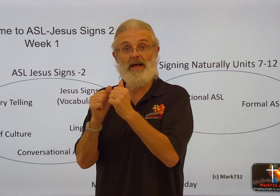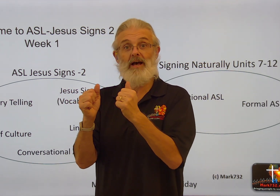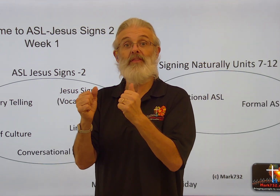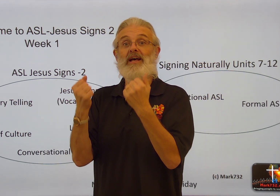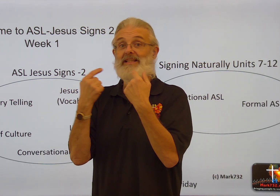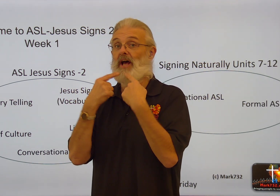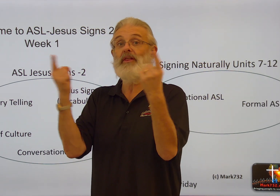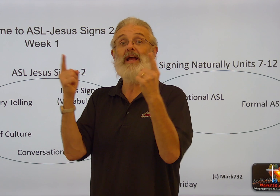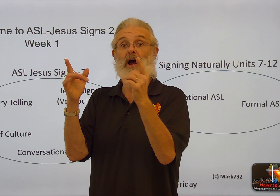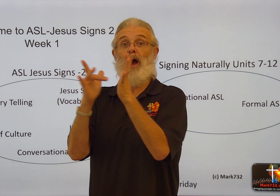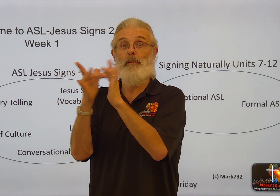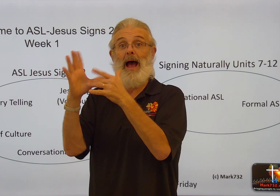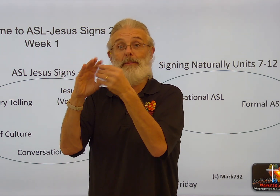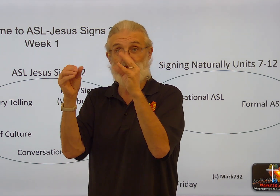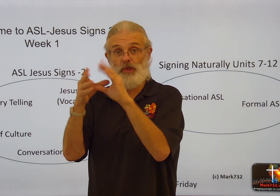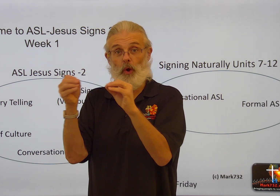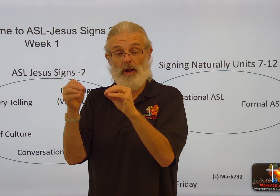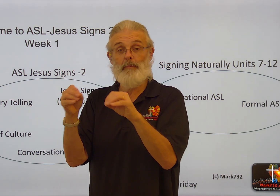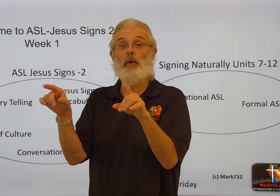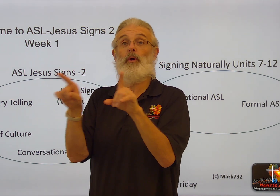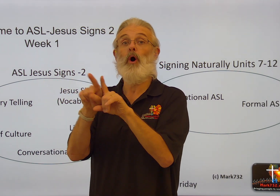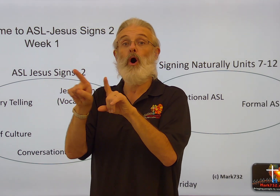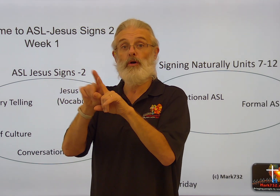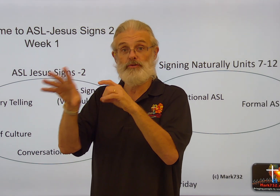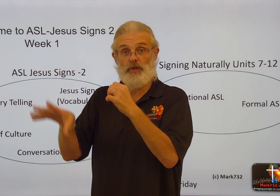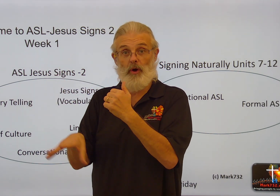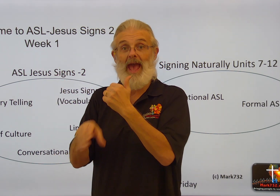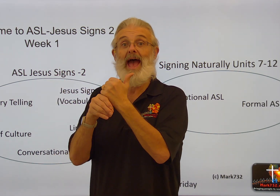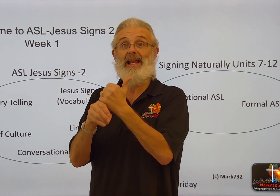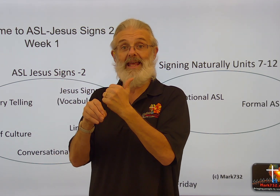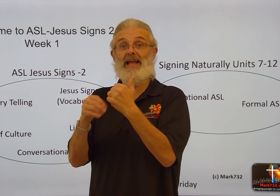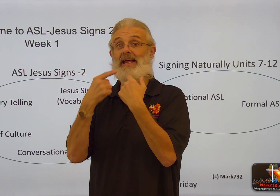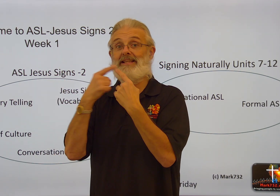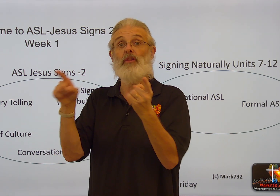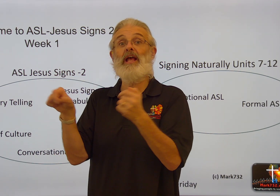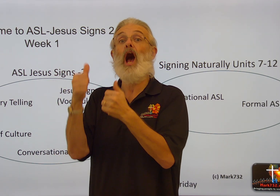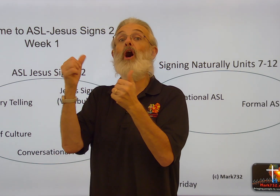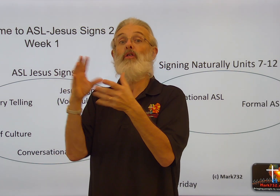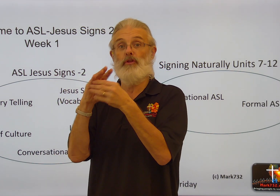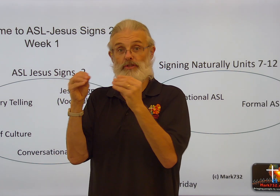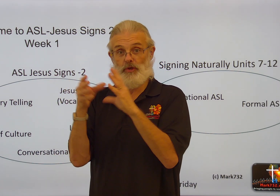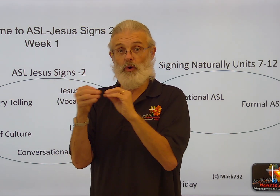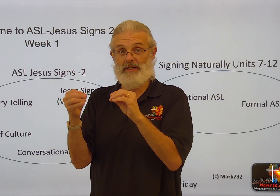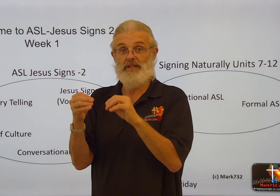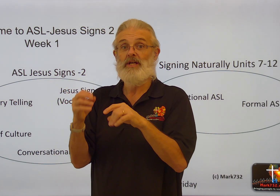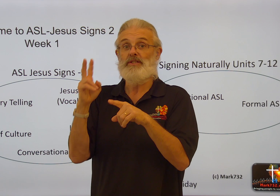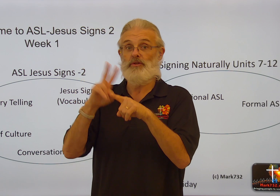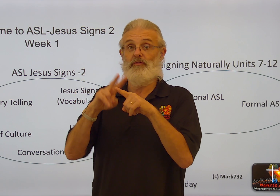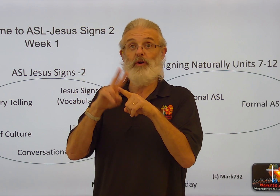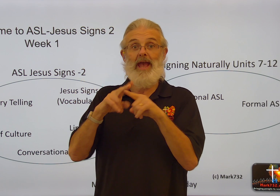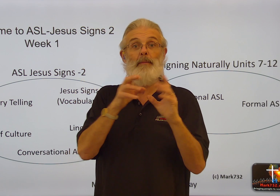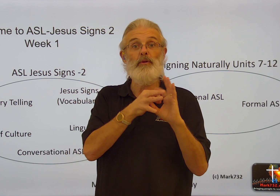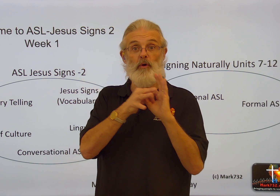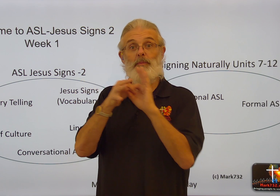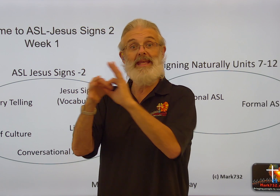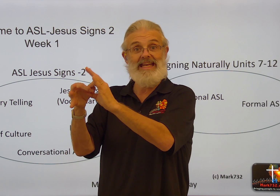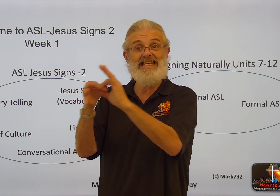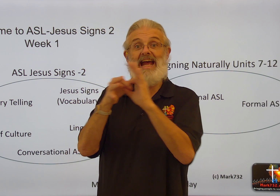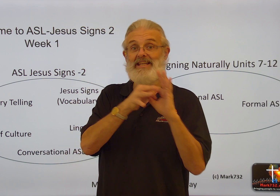telling a Bible story, but we will also add in and telling other stories. So the vocabulary will be connected